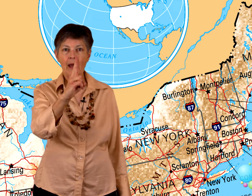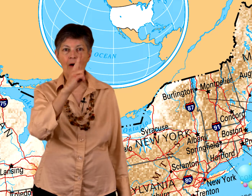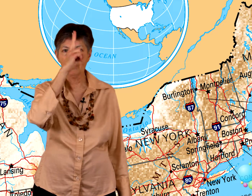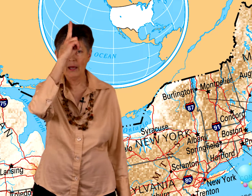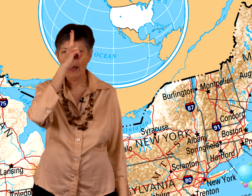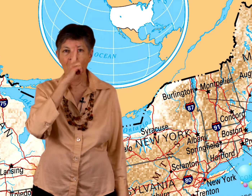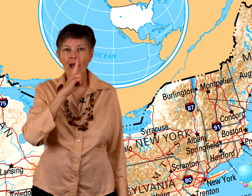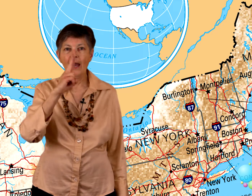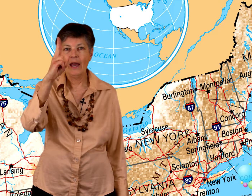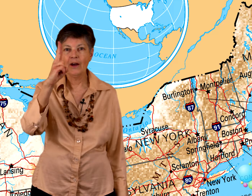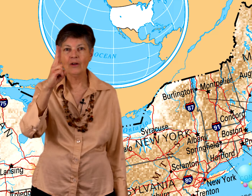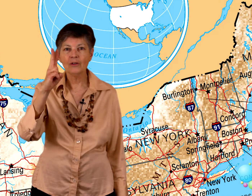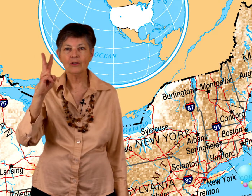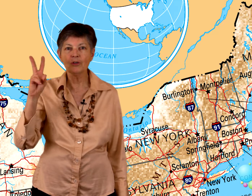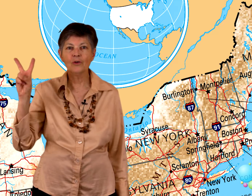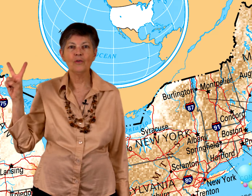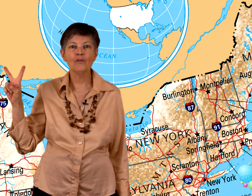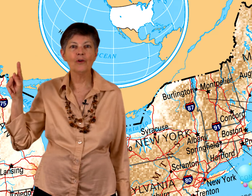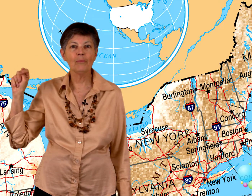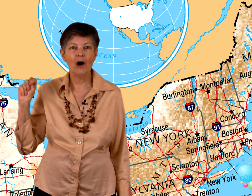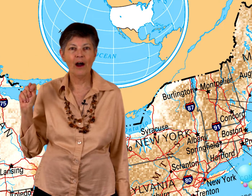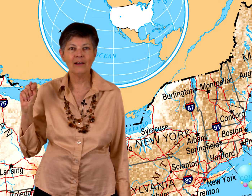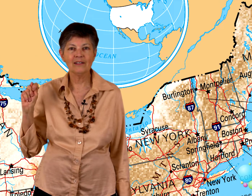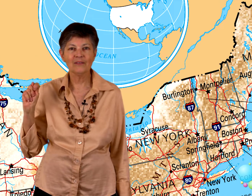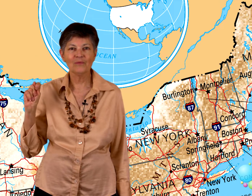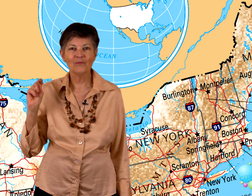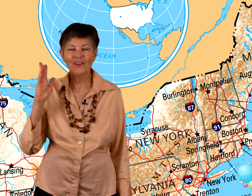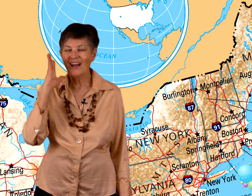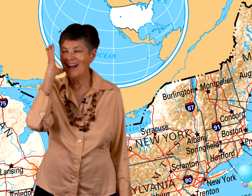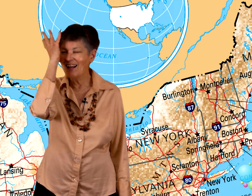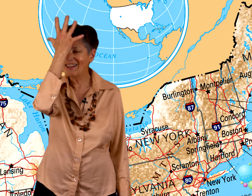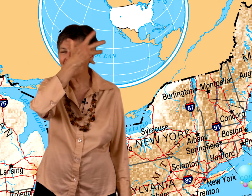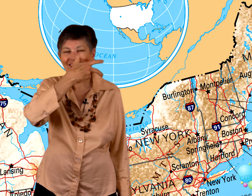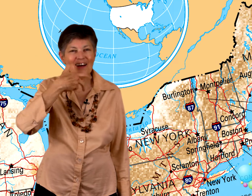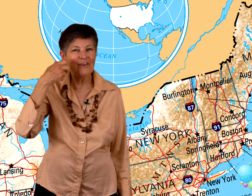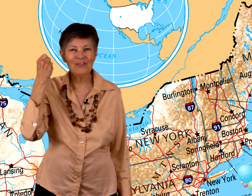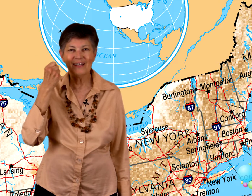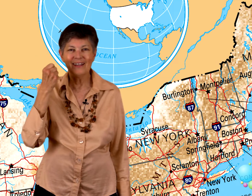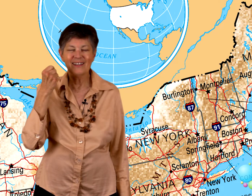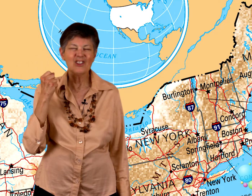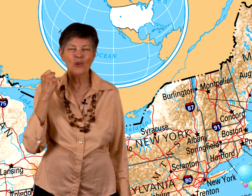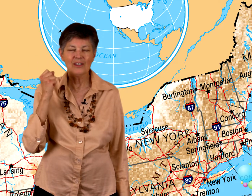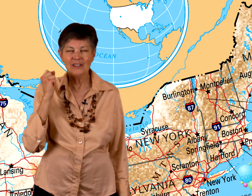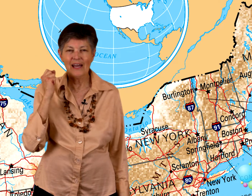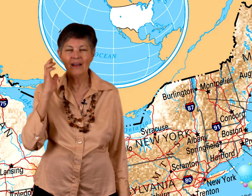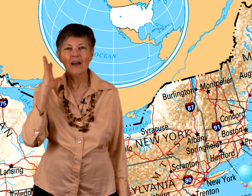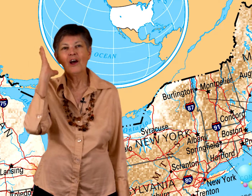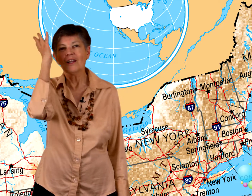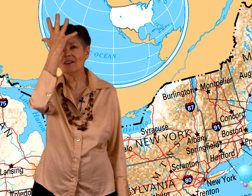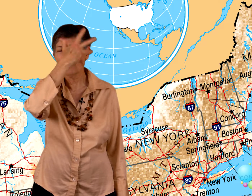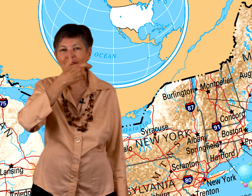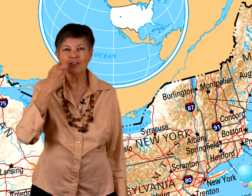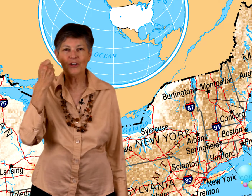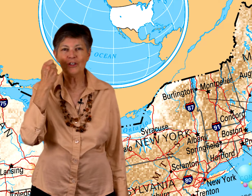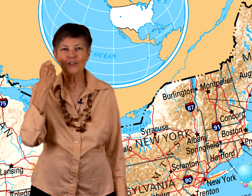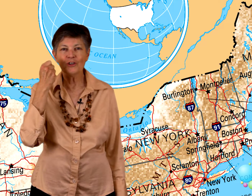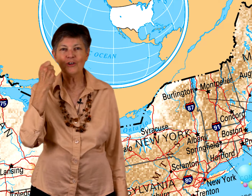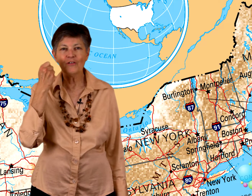out. Hail to Vermont. Lovely. It's a gorgeous state. Lovely. So you're going to circle your